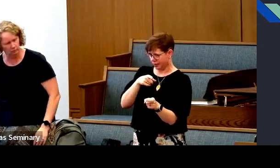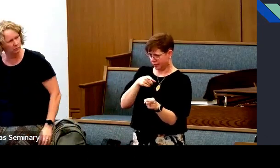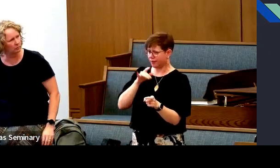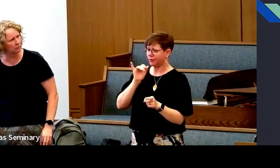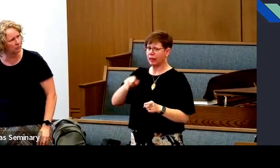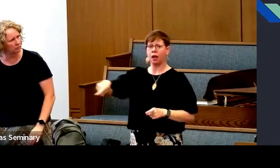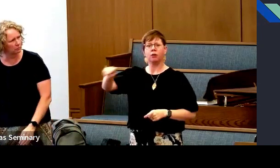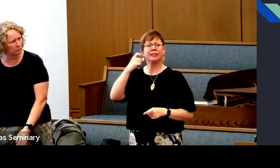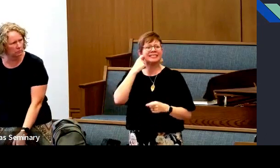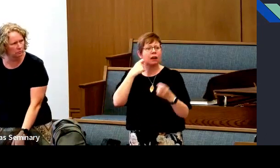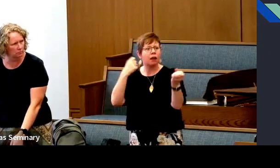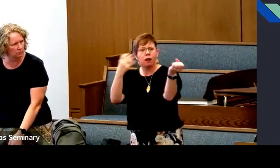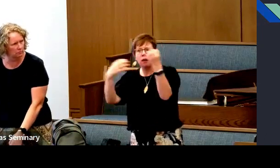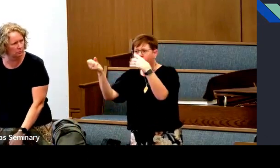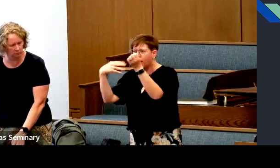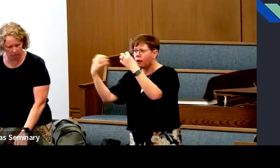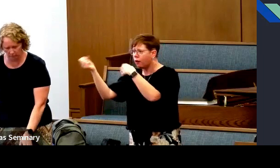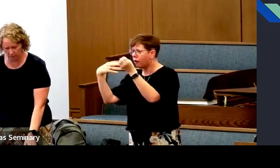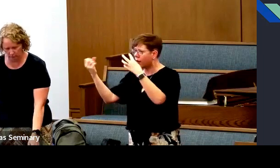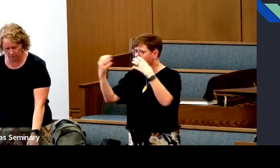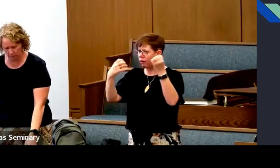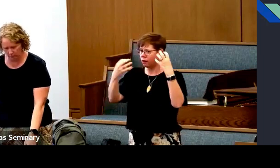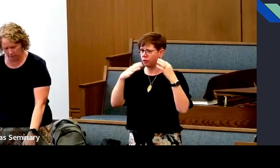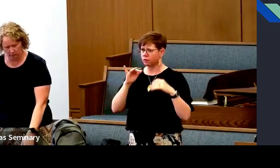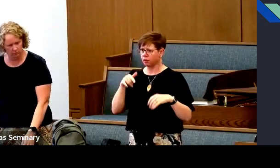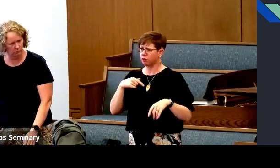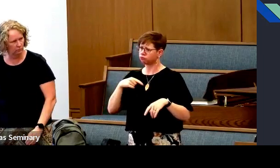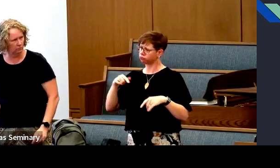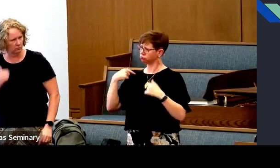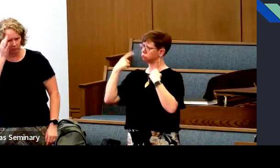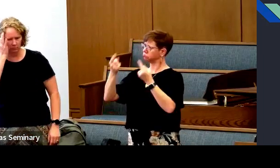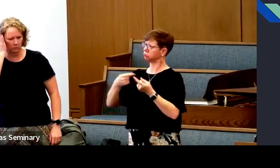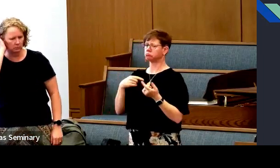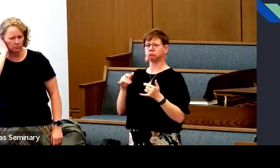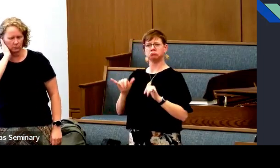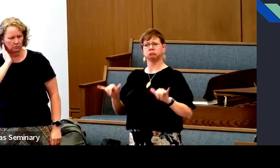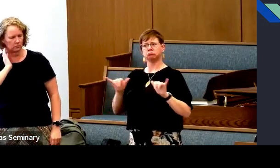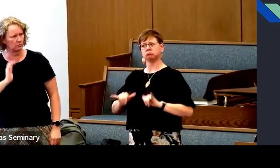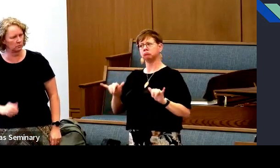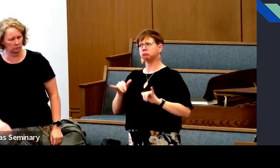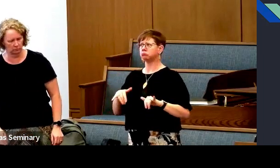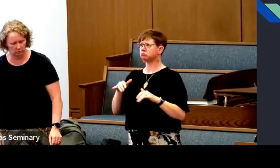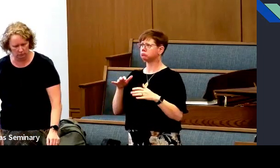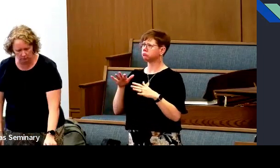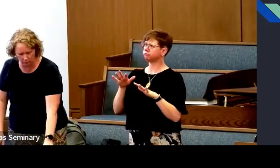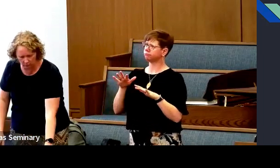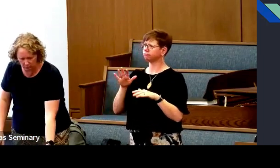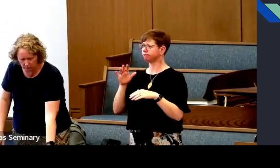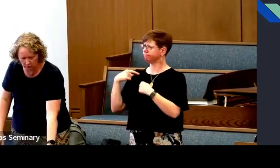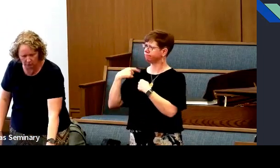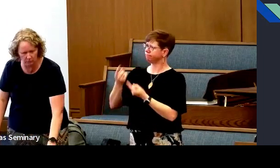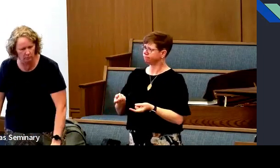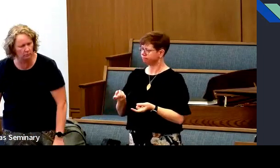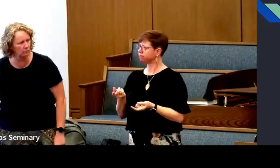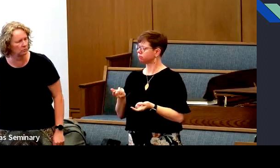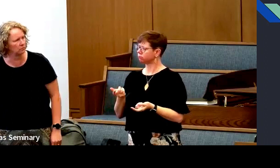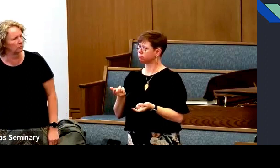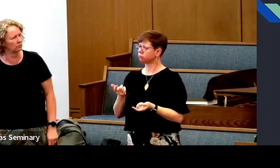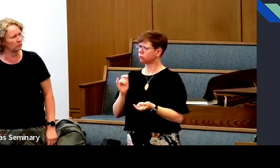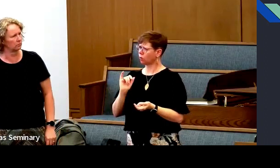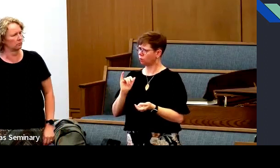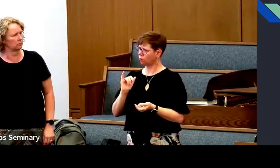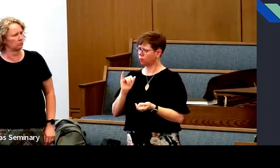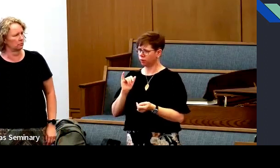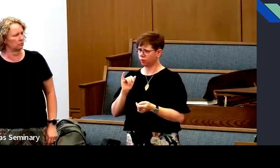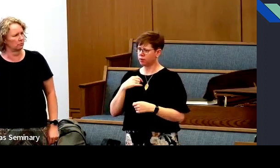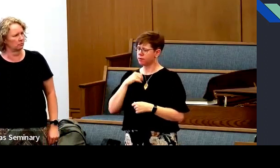delegated to man. And so all these things you just shared with us, those are the